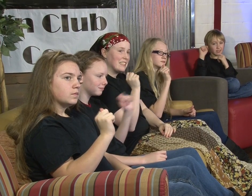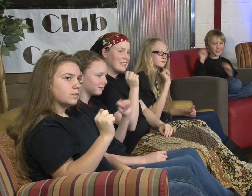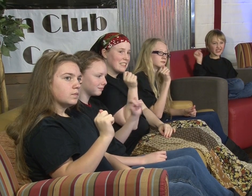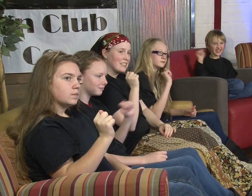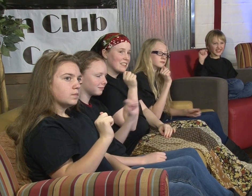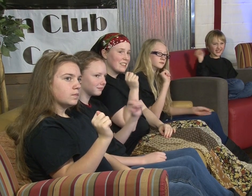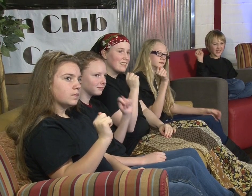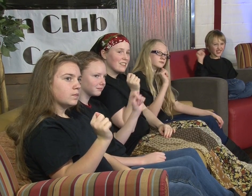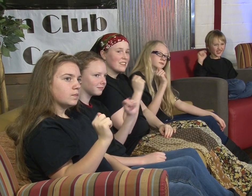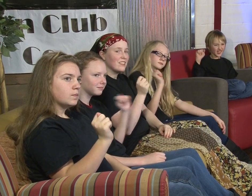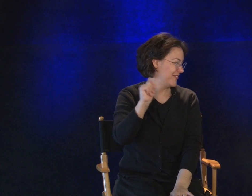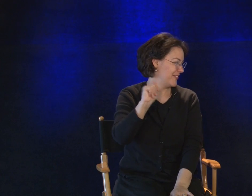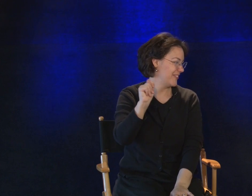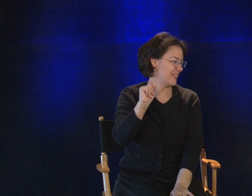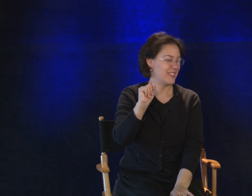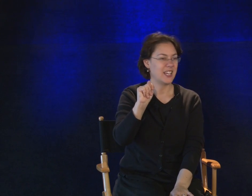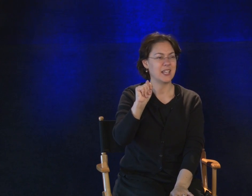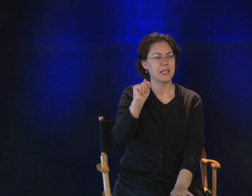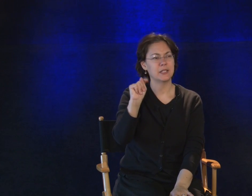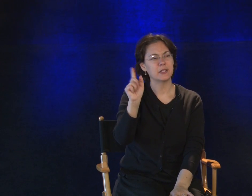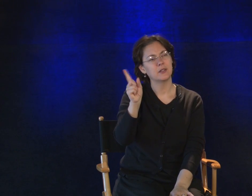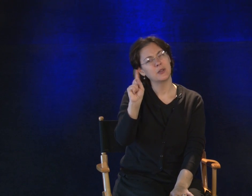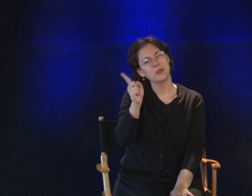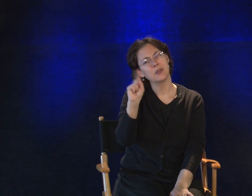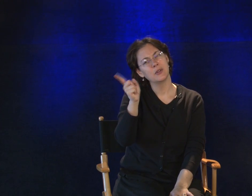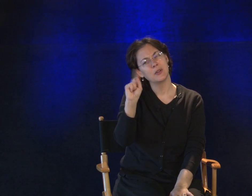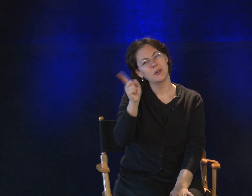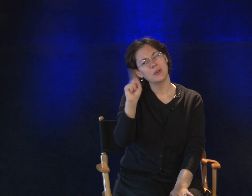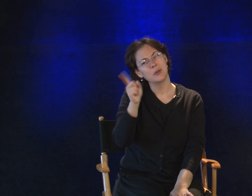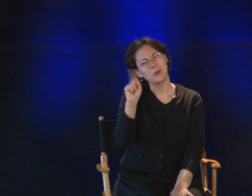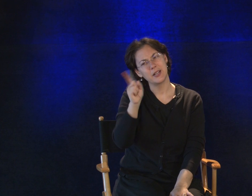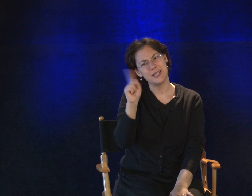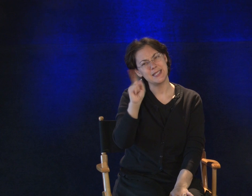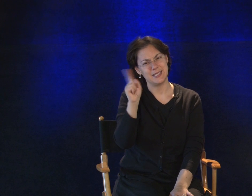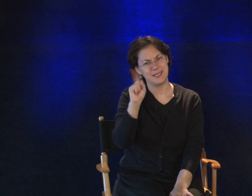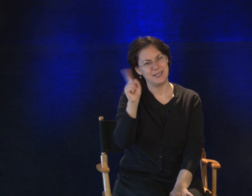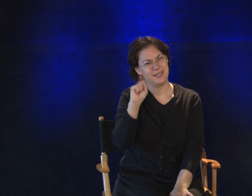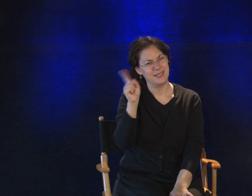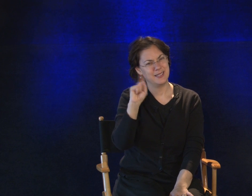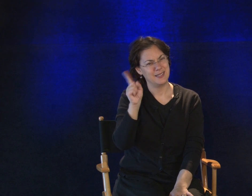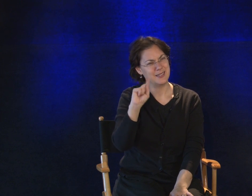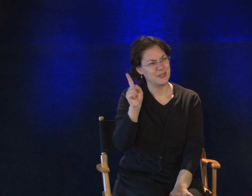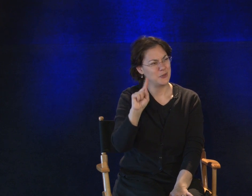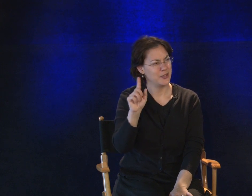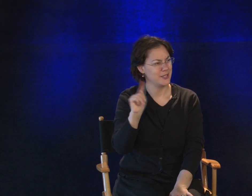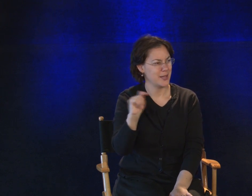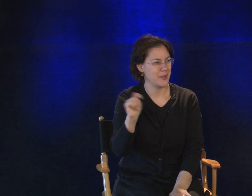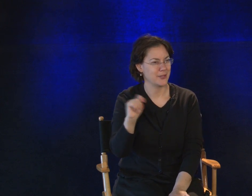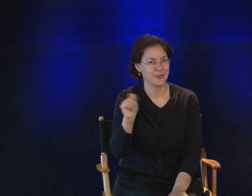Right. Bathroom. And where is it? Where is that bathroom?